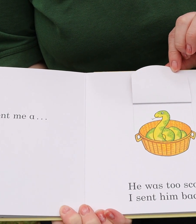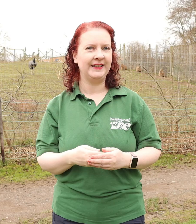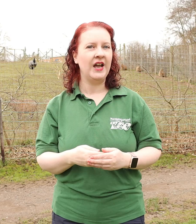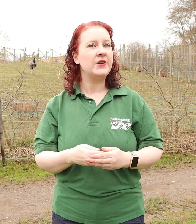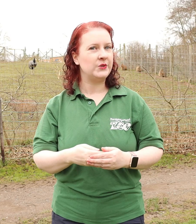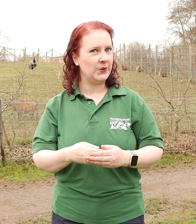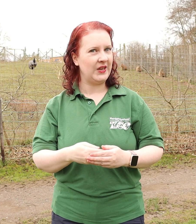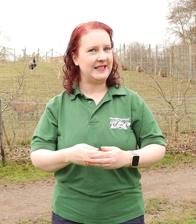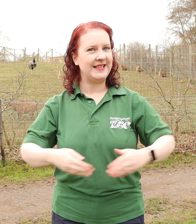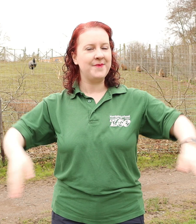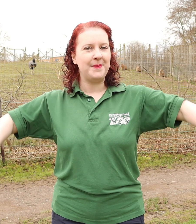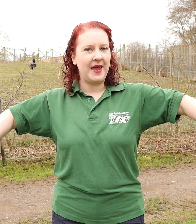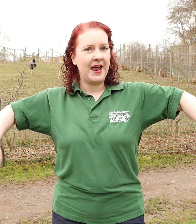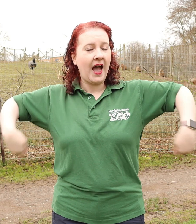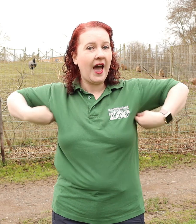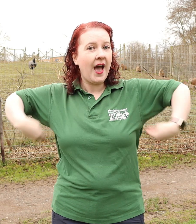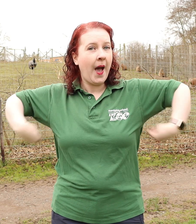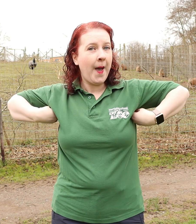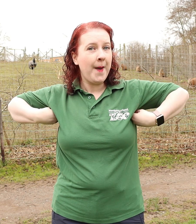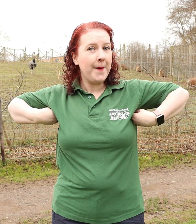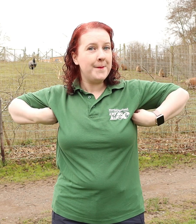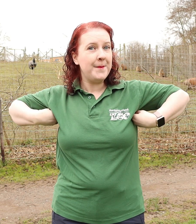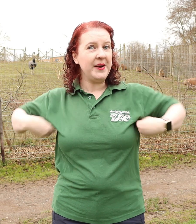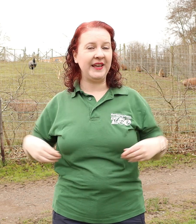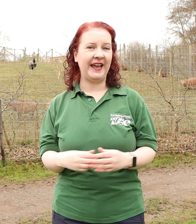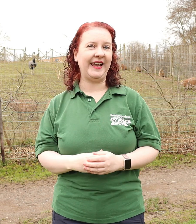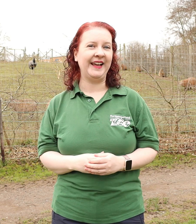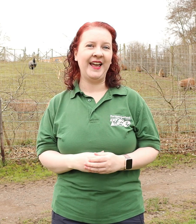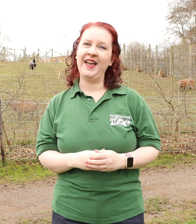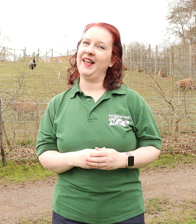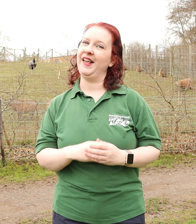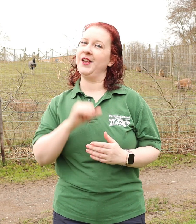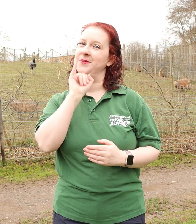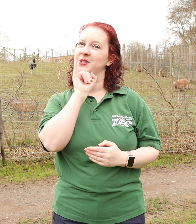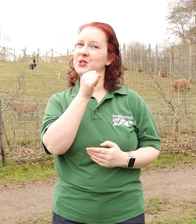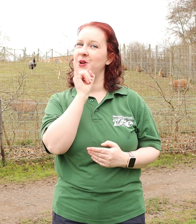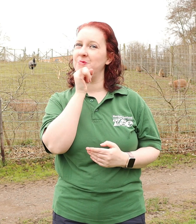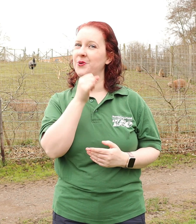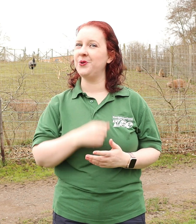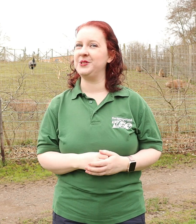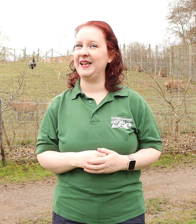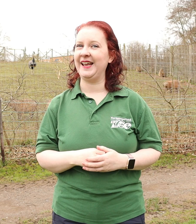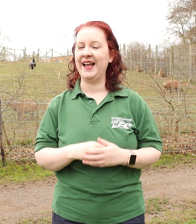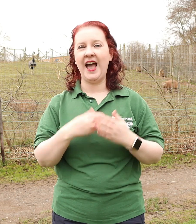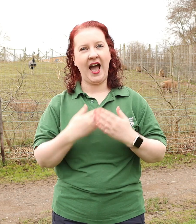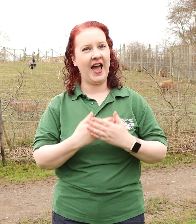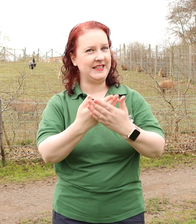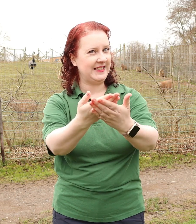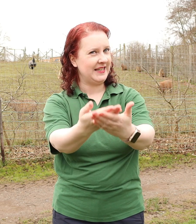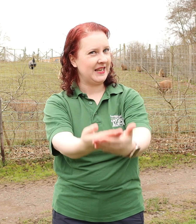So they sent me a monkey. He was too naughty. I sent